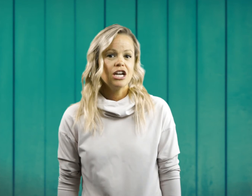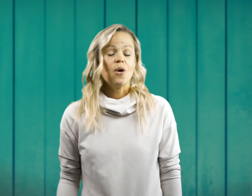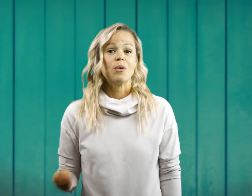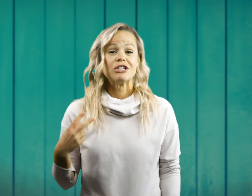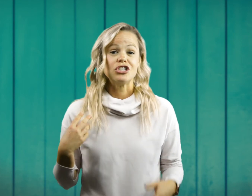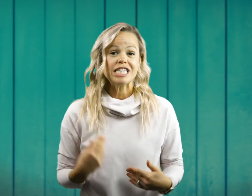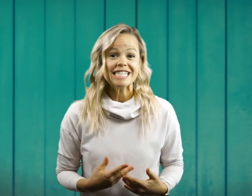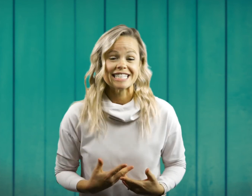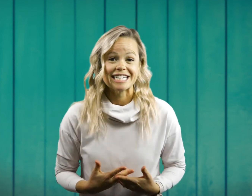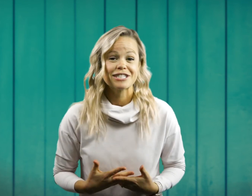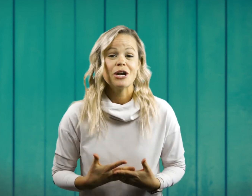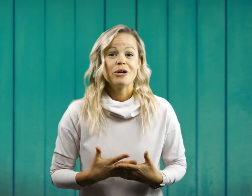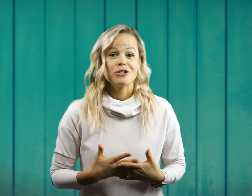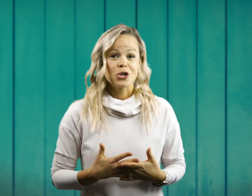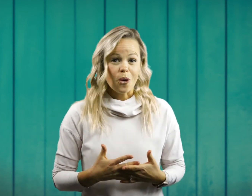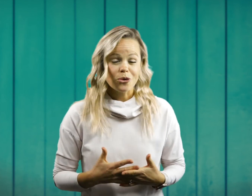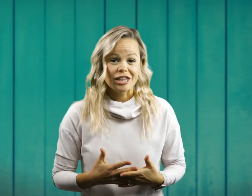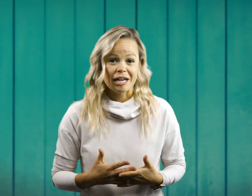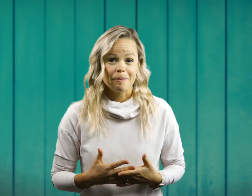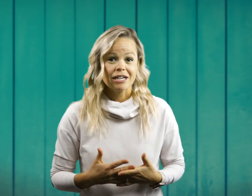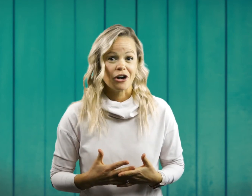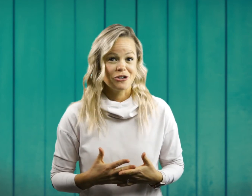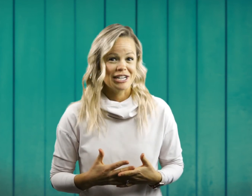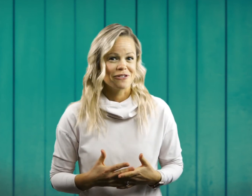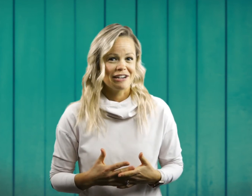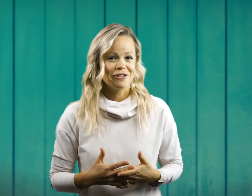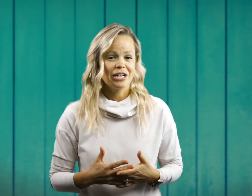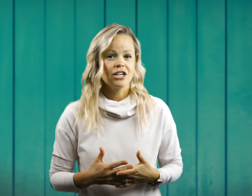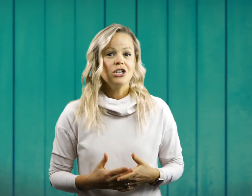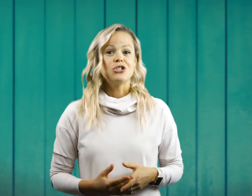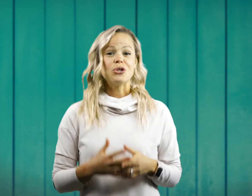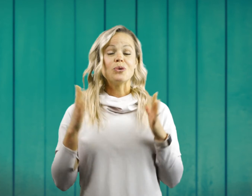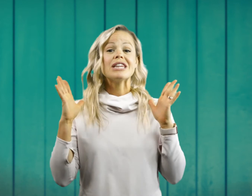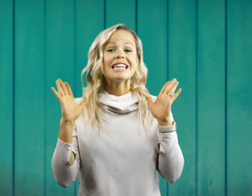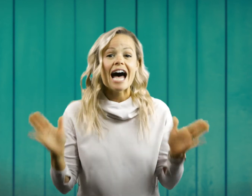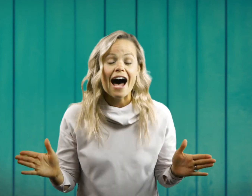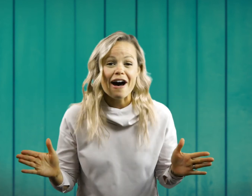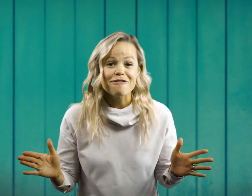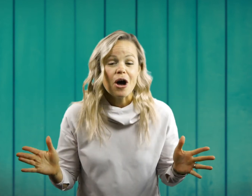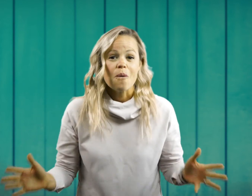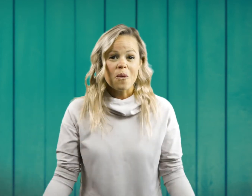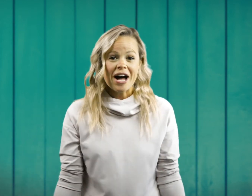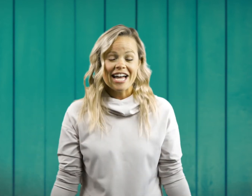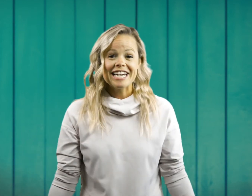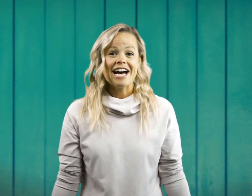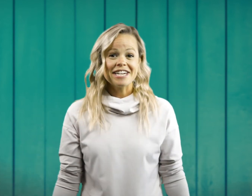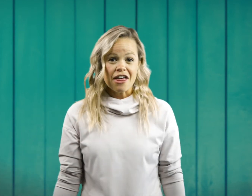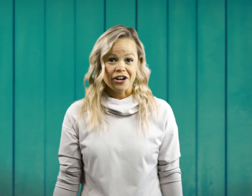Well, Jesus told them, are you guys ready for it? To love one another,